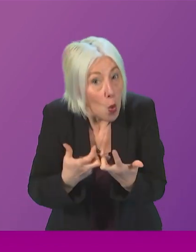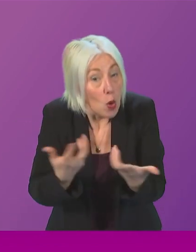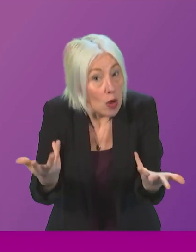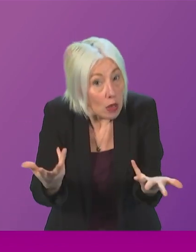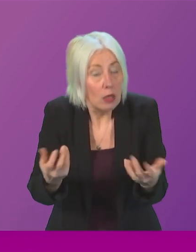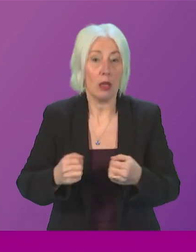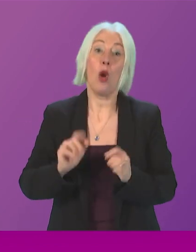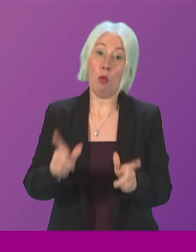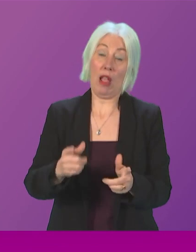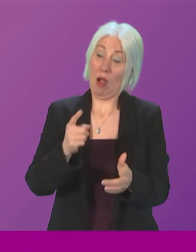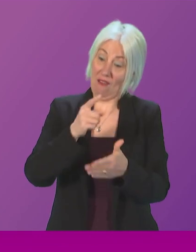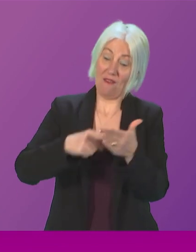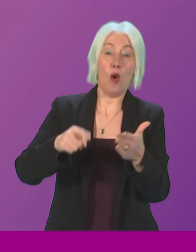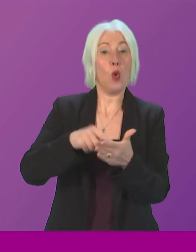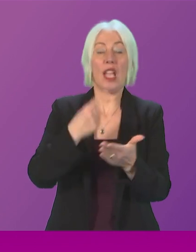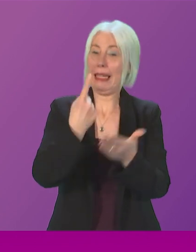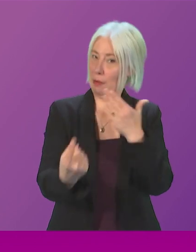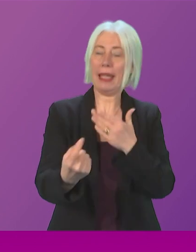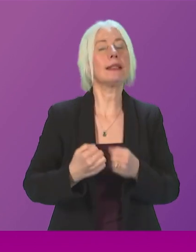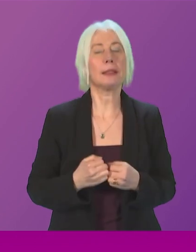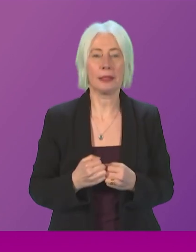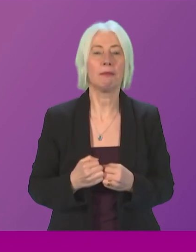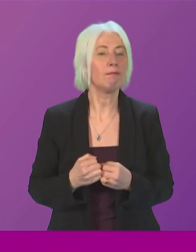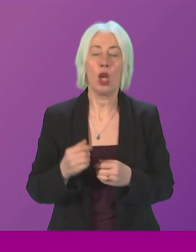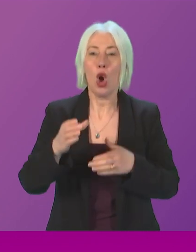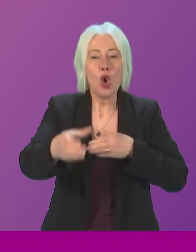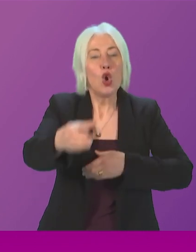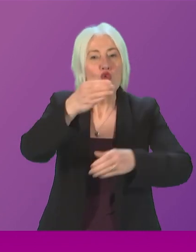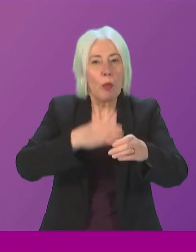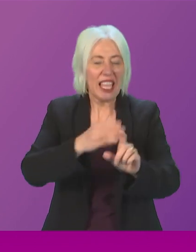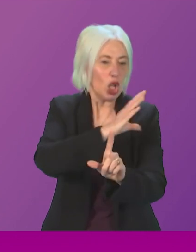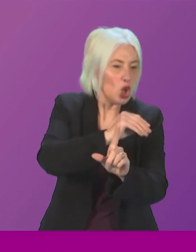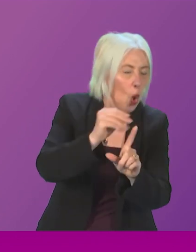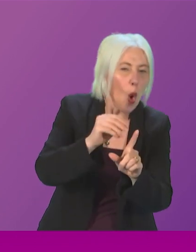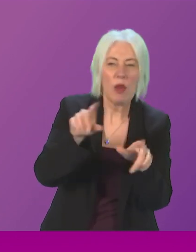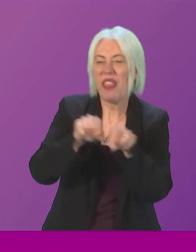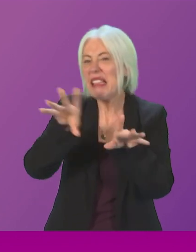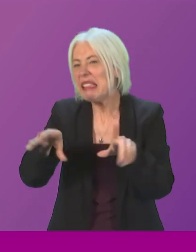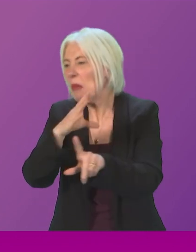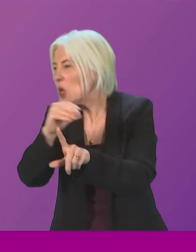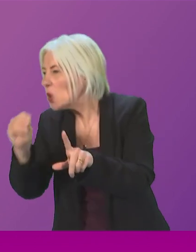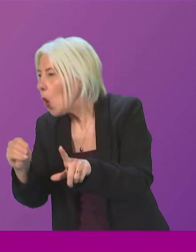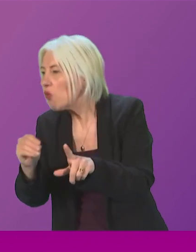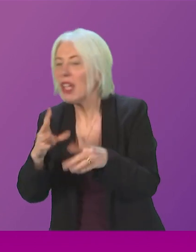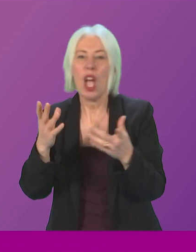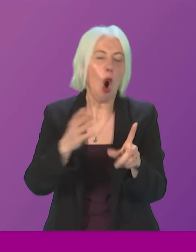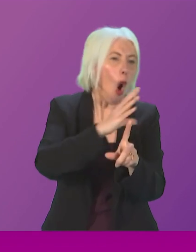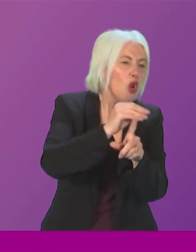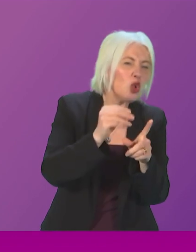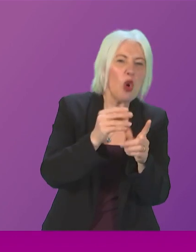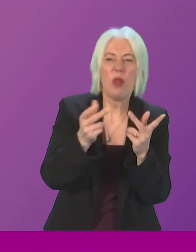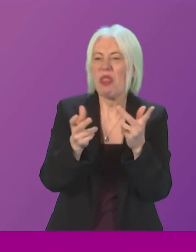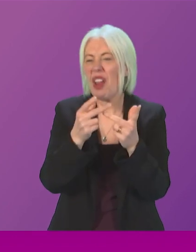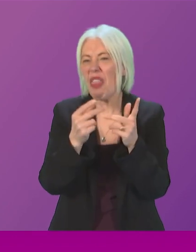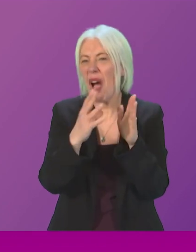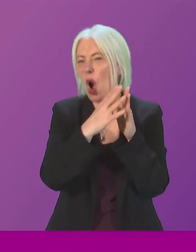is of course for voting for independence. We don't want to replace Tory with Tory light or Tory with a pale imitation of